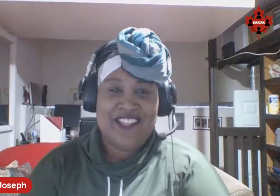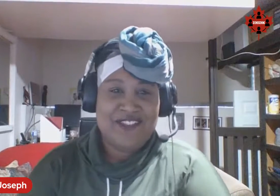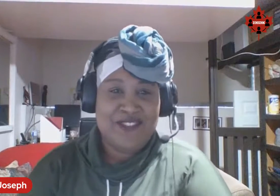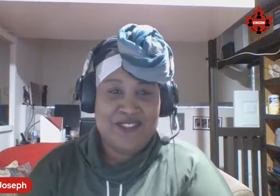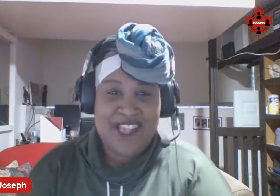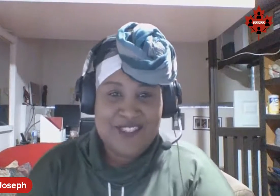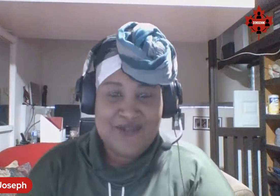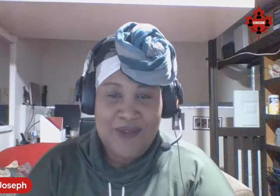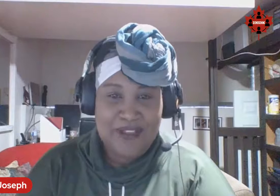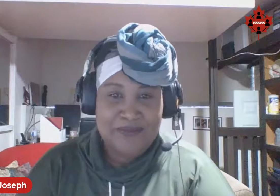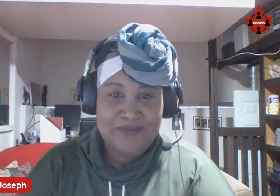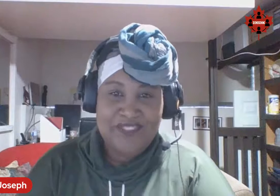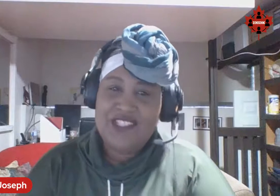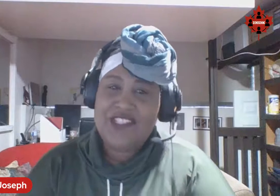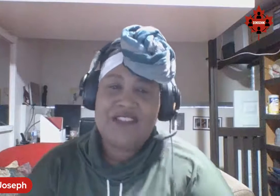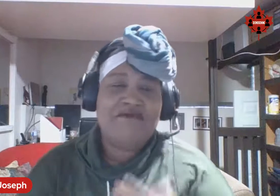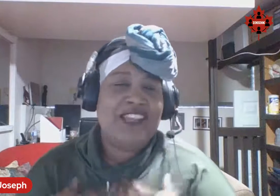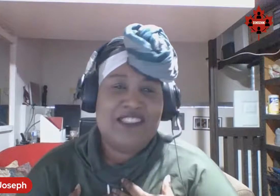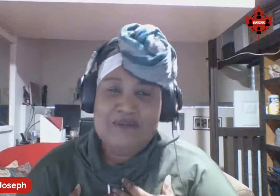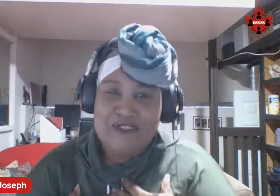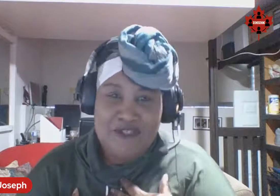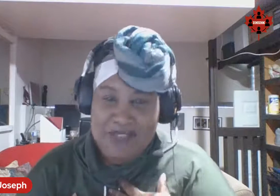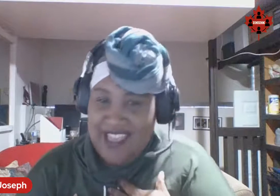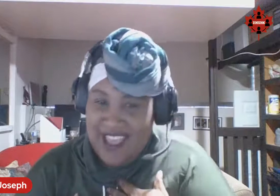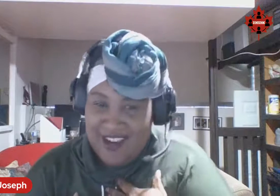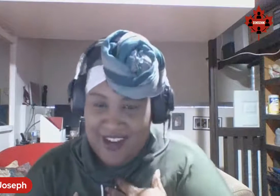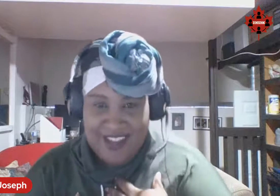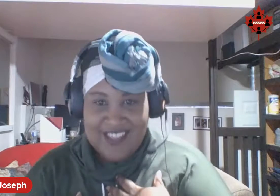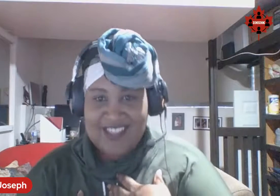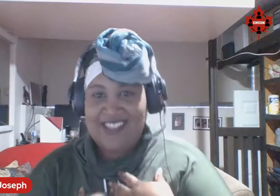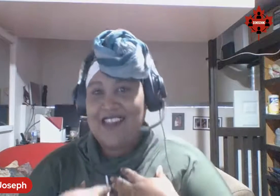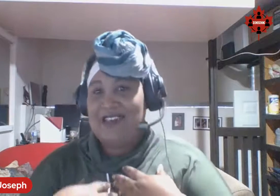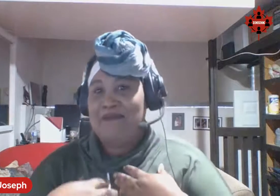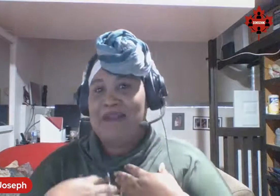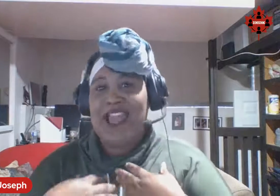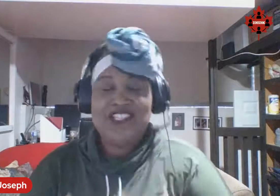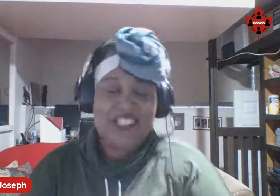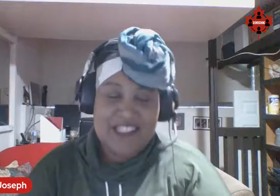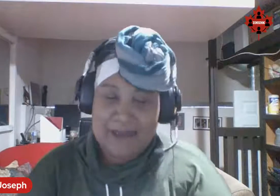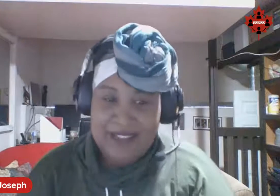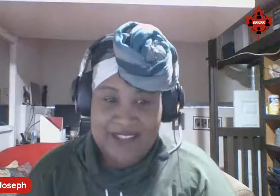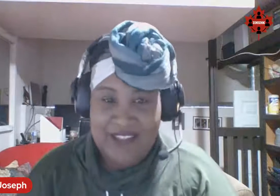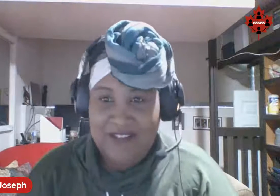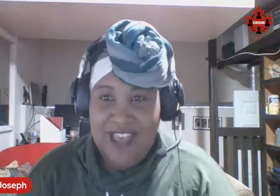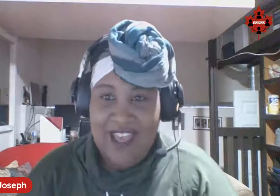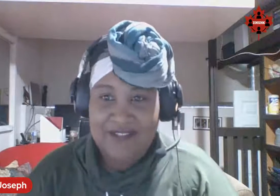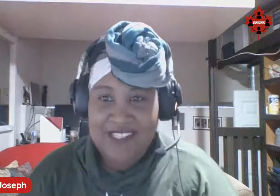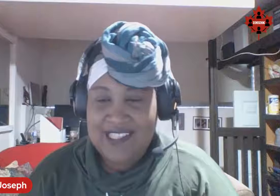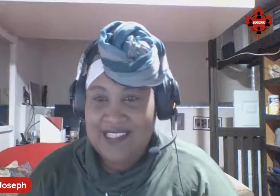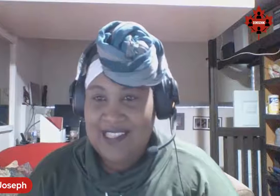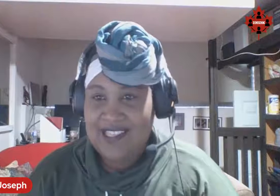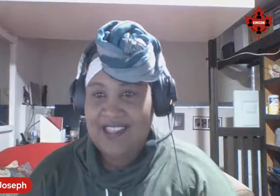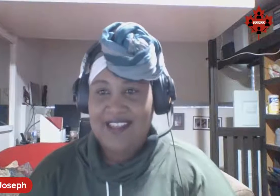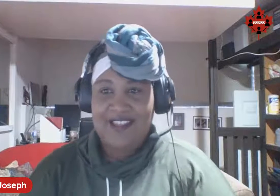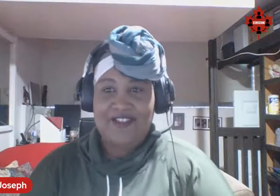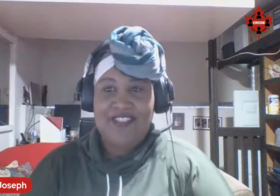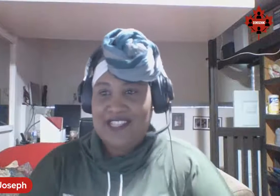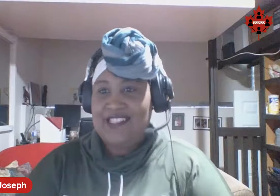and 2001. She's an amazing performing artist, passionate about Deaf advocacy, fitness,